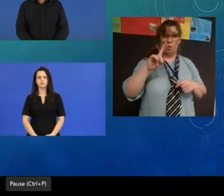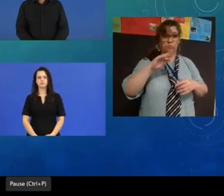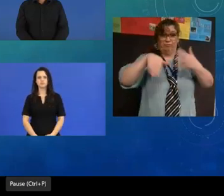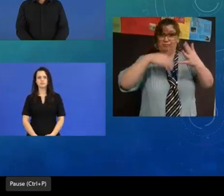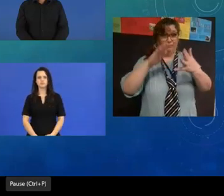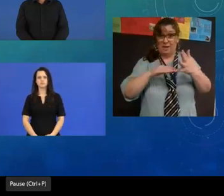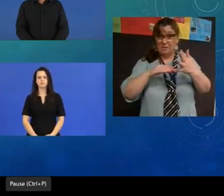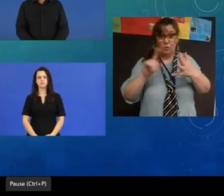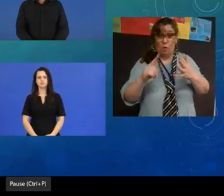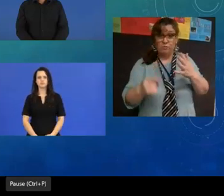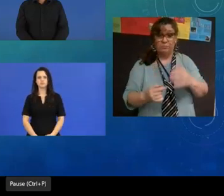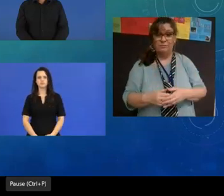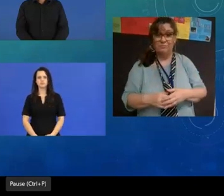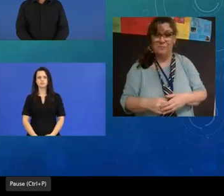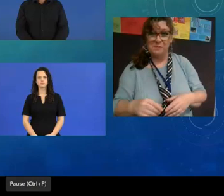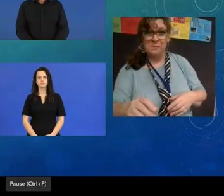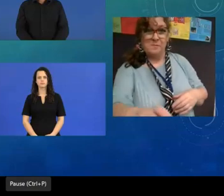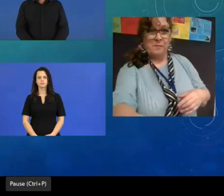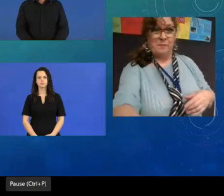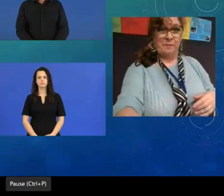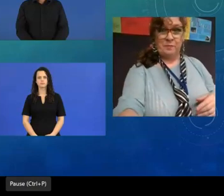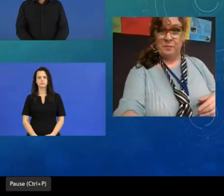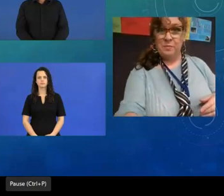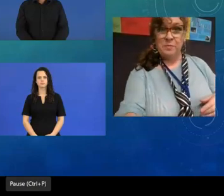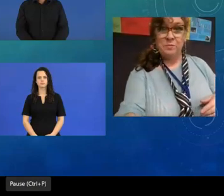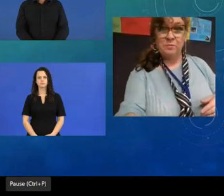conclusion so what was the conclusion what happened